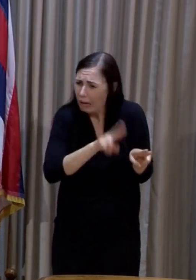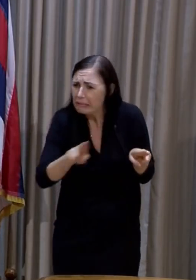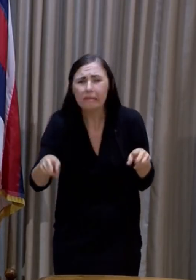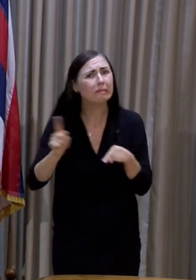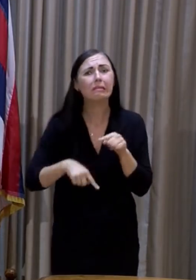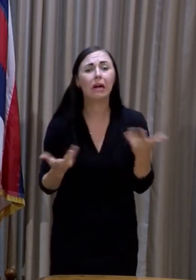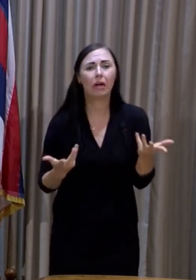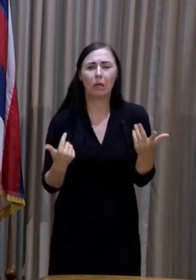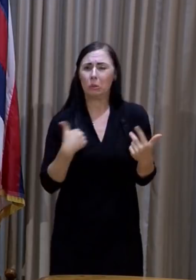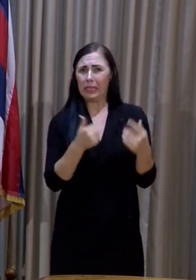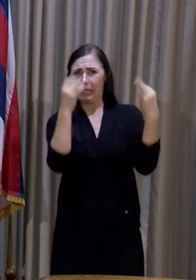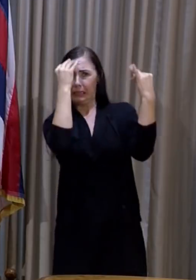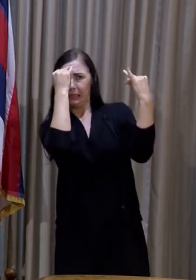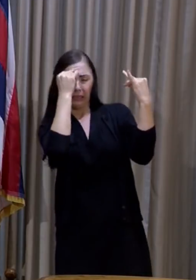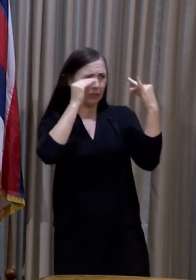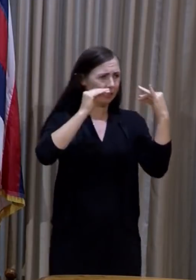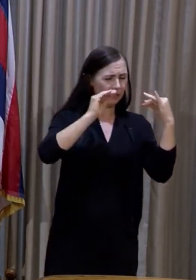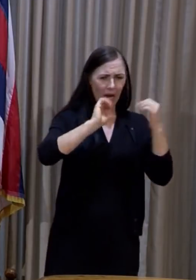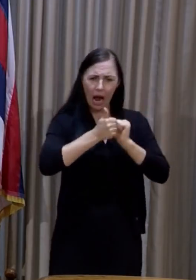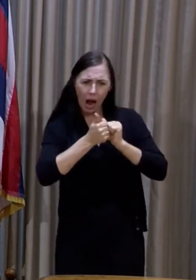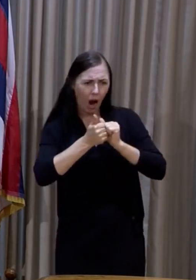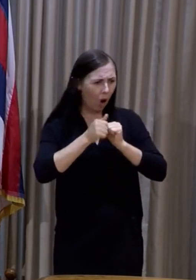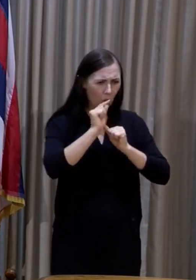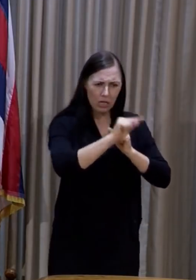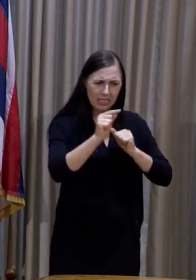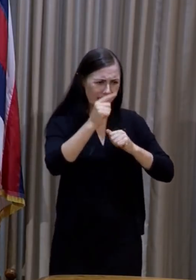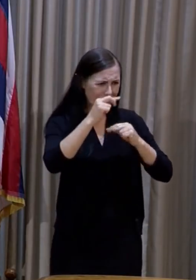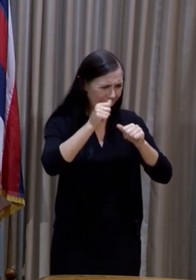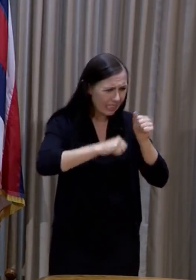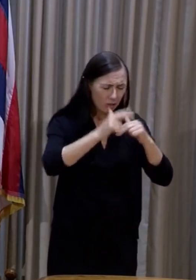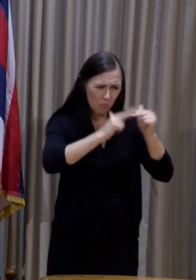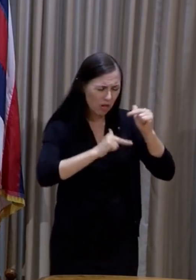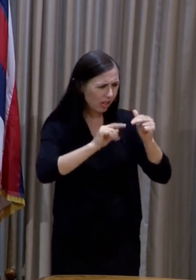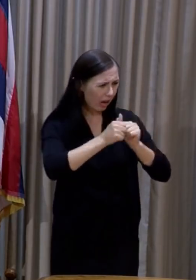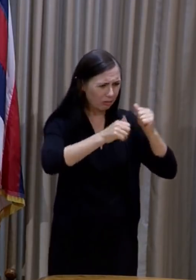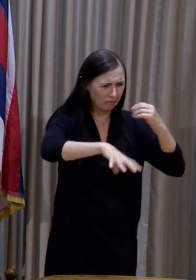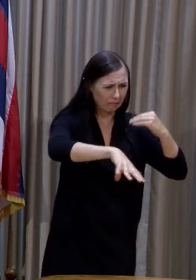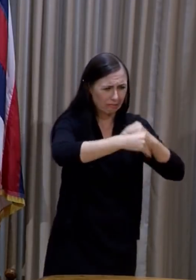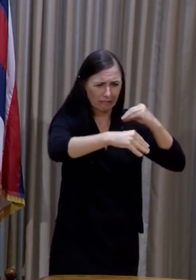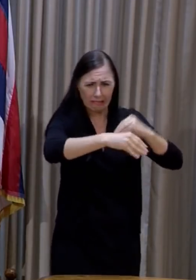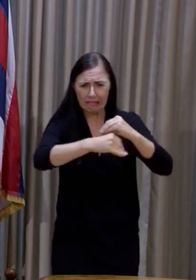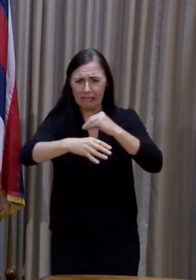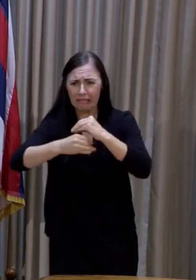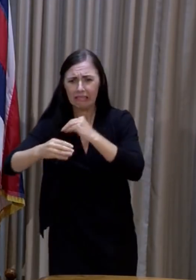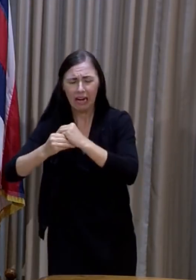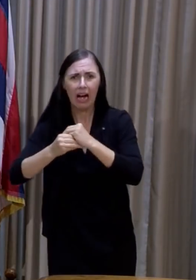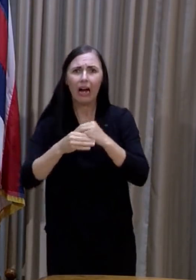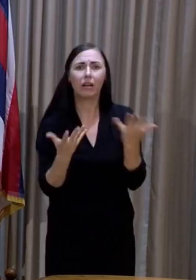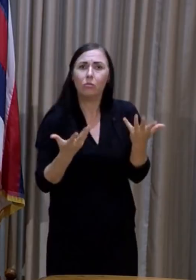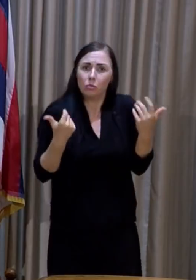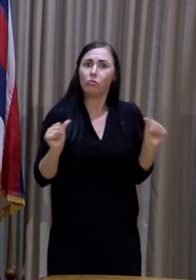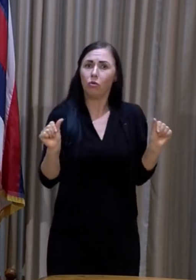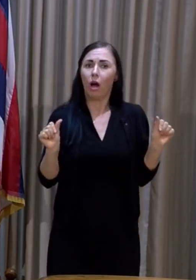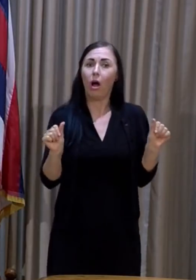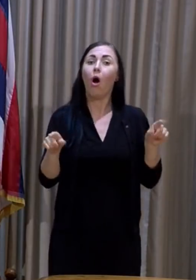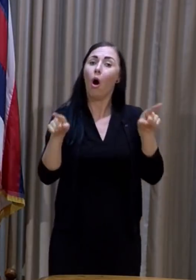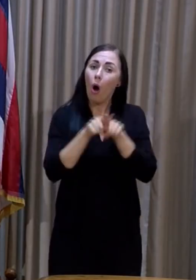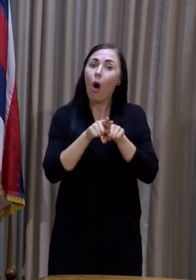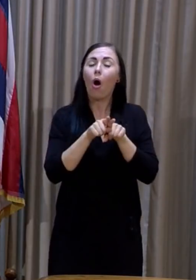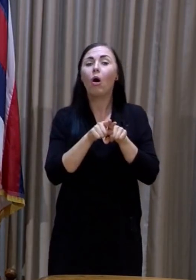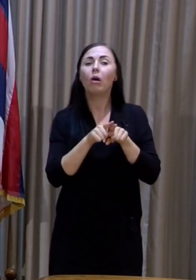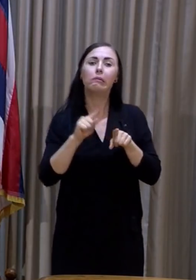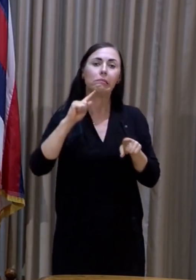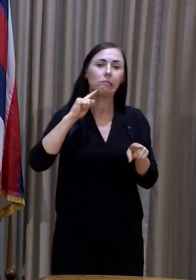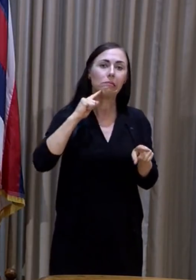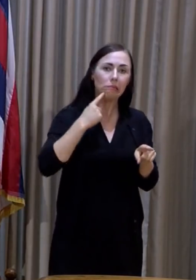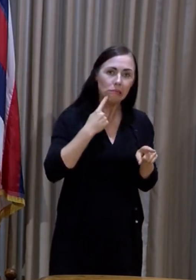on surge plans at every facility to expand capacity. We're transitioning acute care beds to